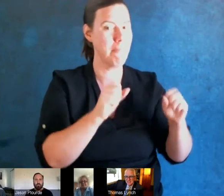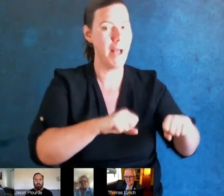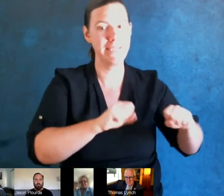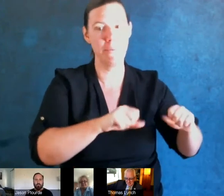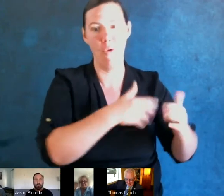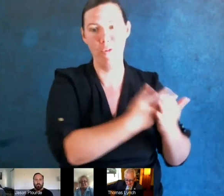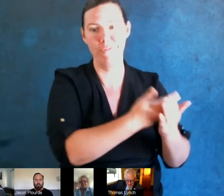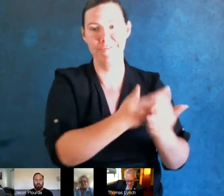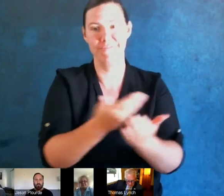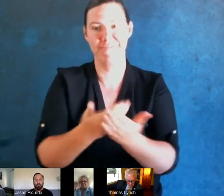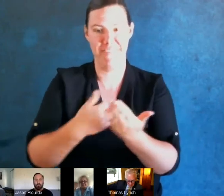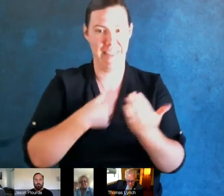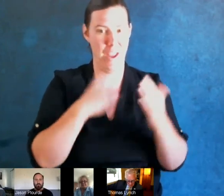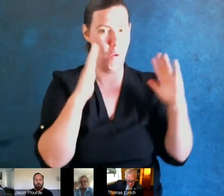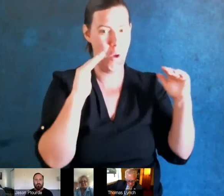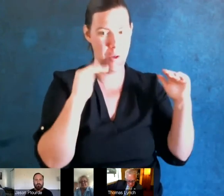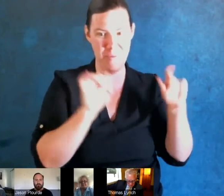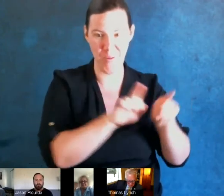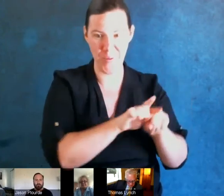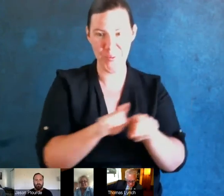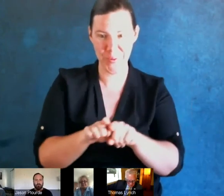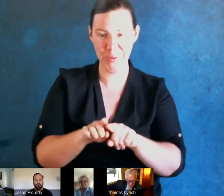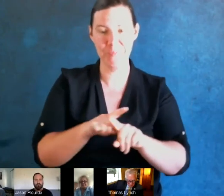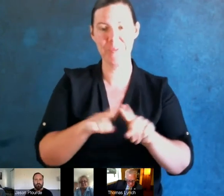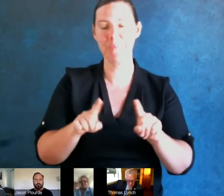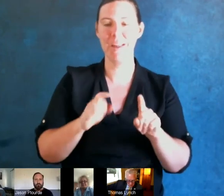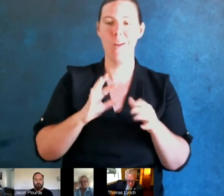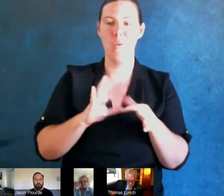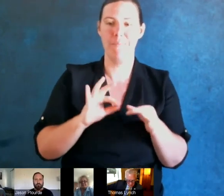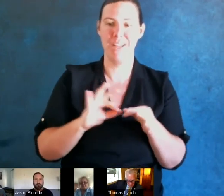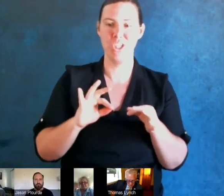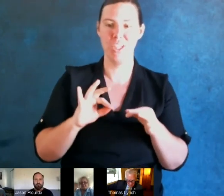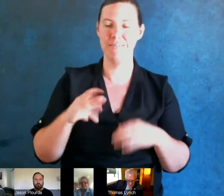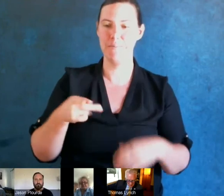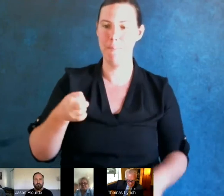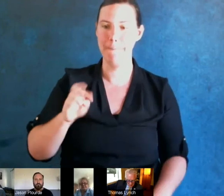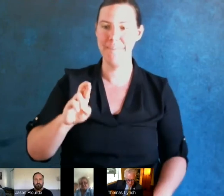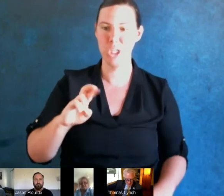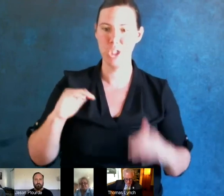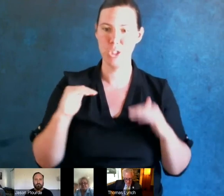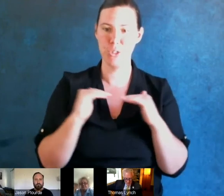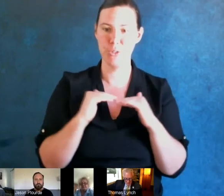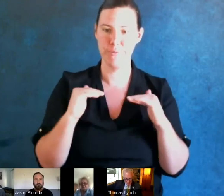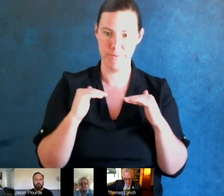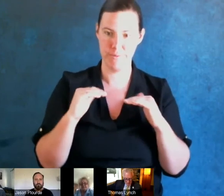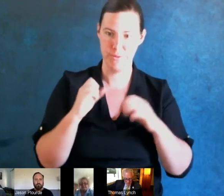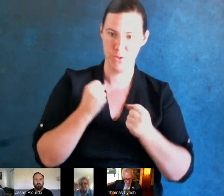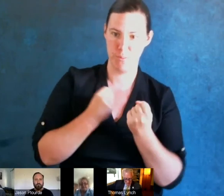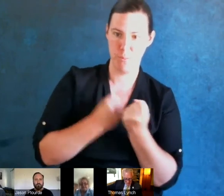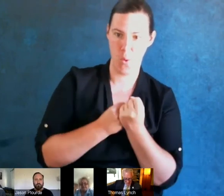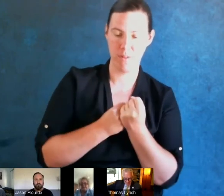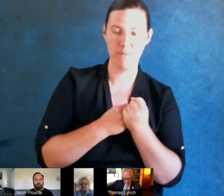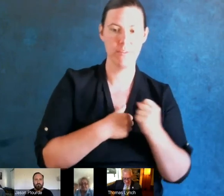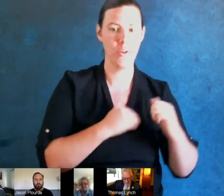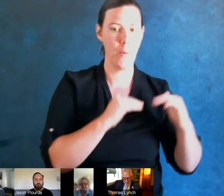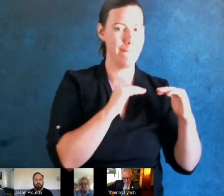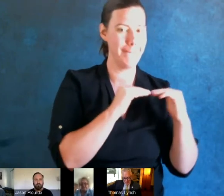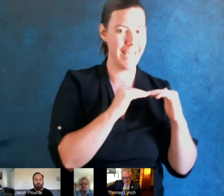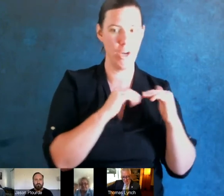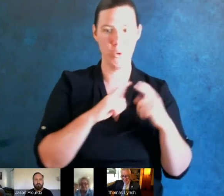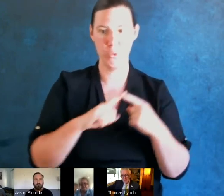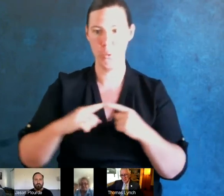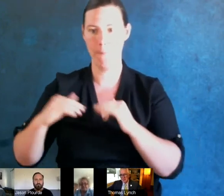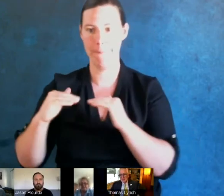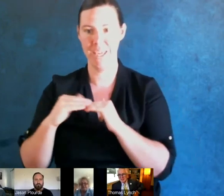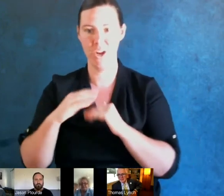he talked about peer support, peer and peer, and this word has come up numerous times, community, right? And I really believe